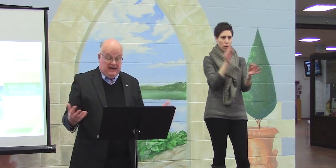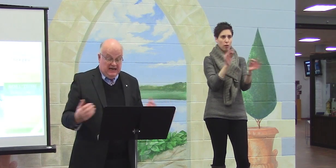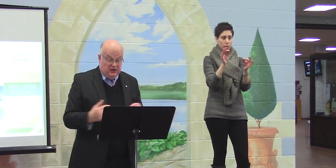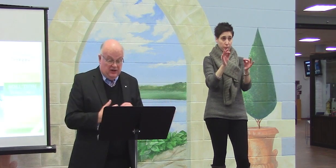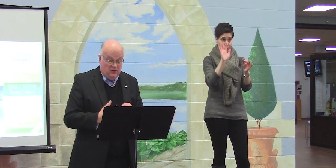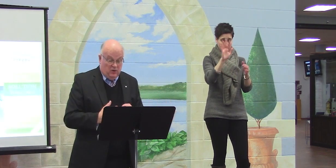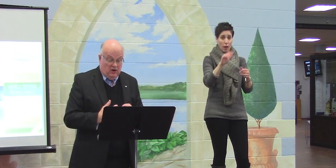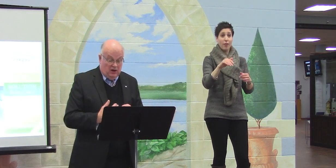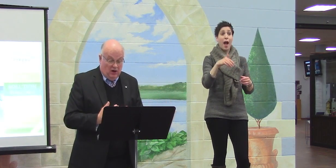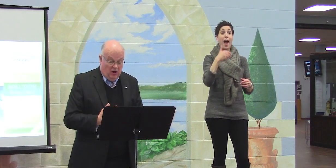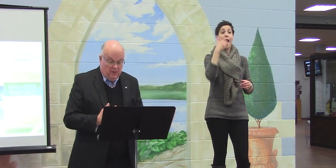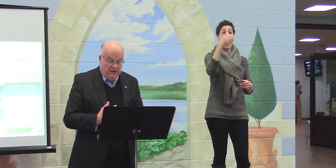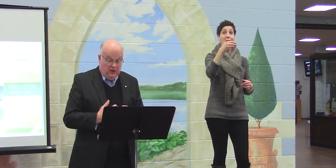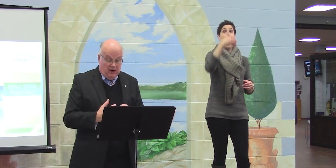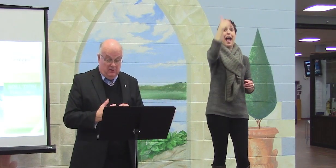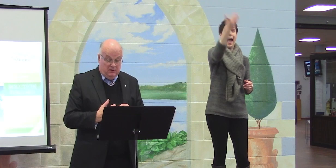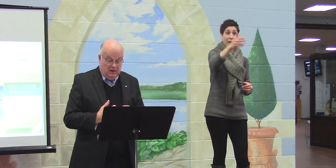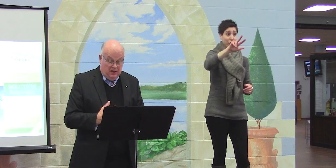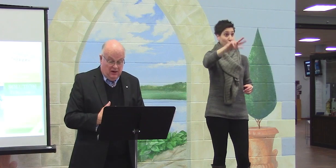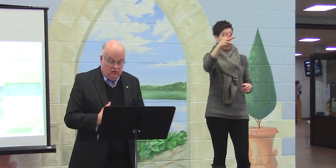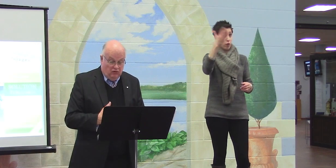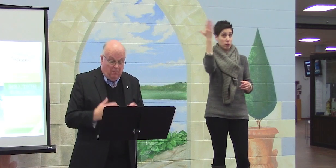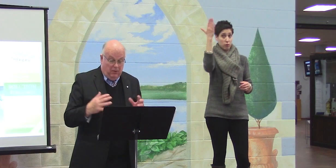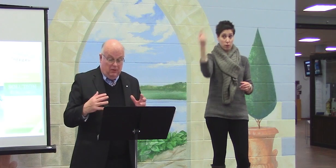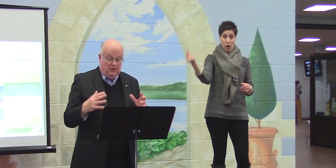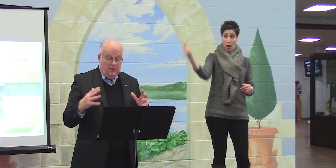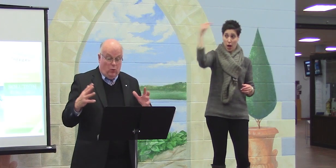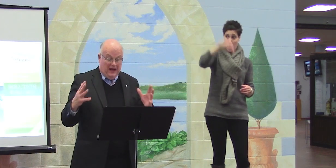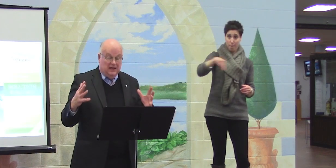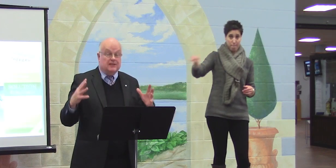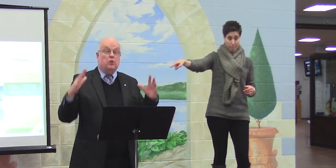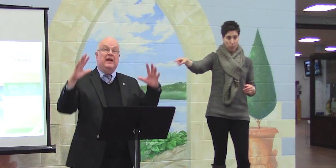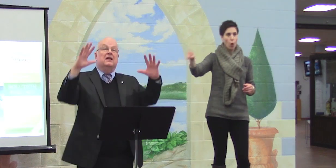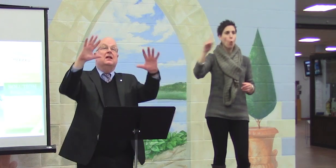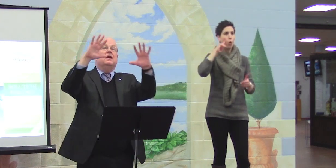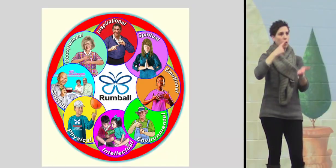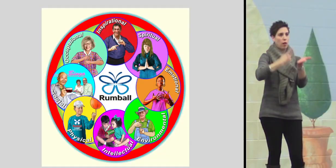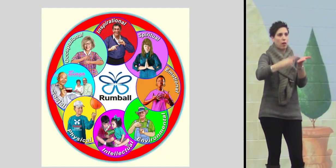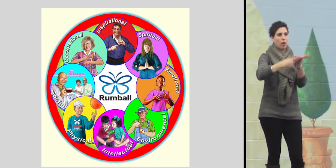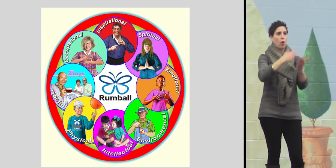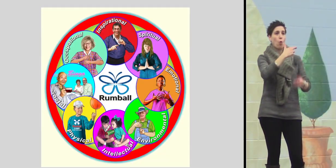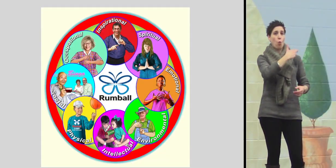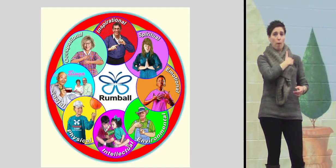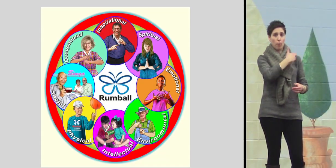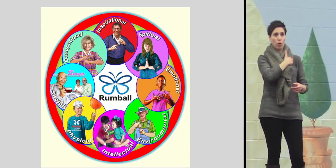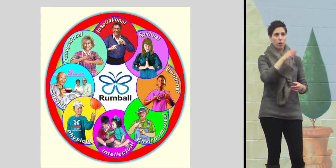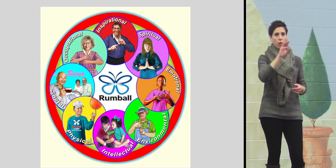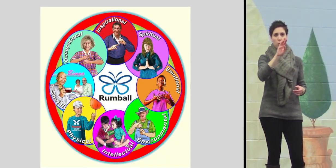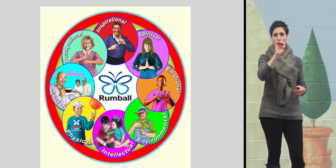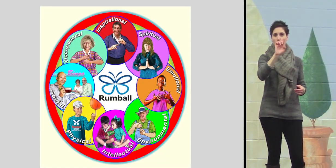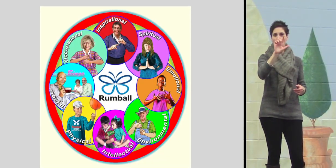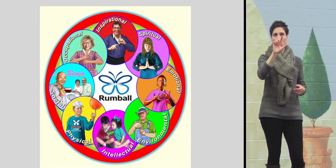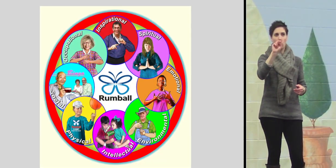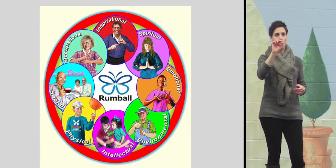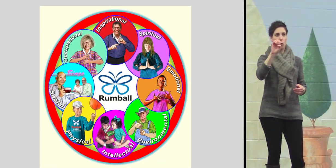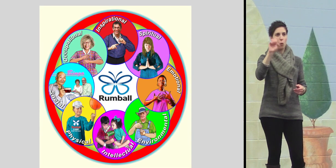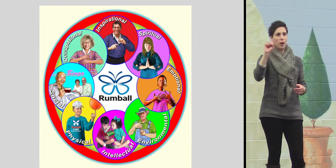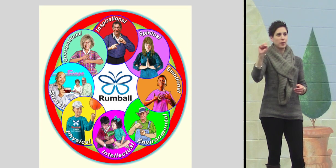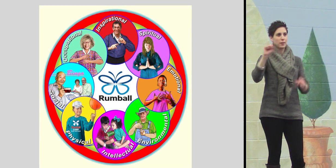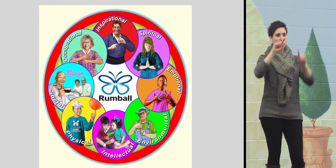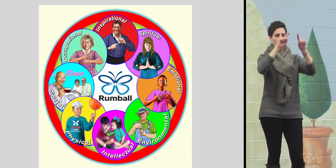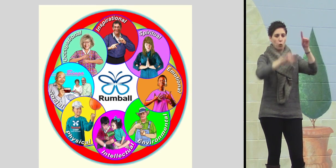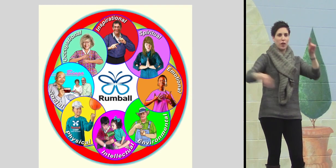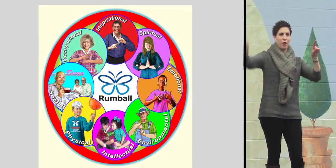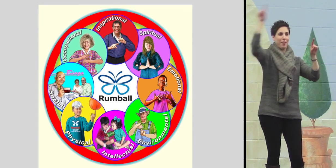presentation, we're going to talk about our Rumble Wellness Wheel. We have a lot of ideas about